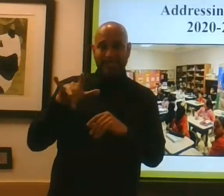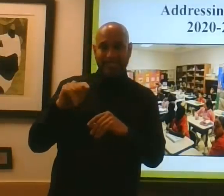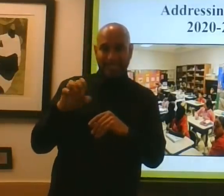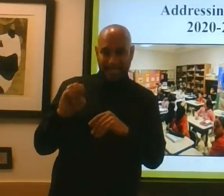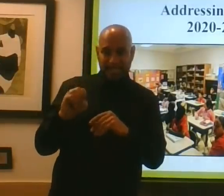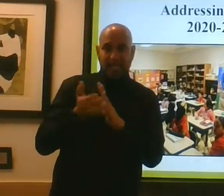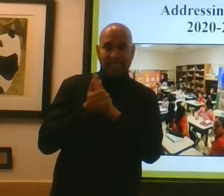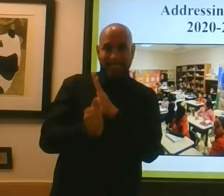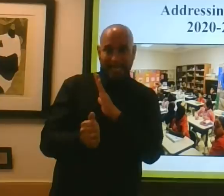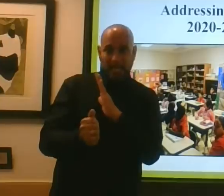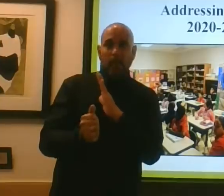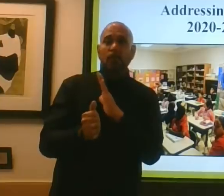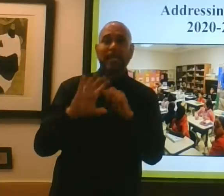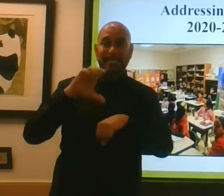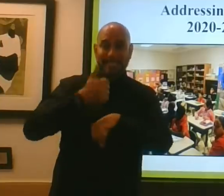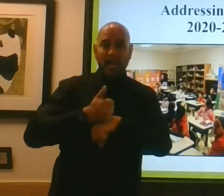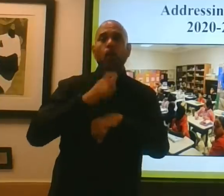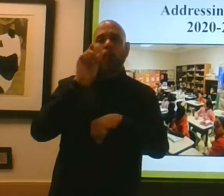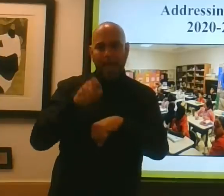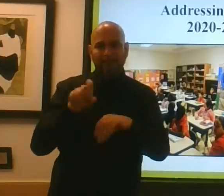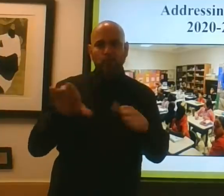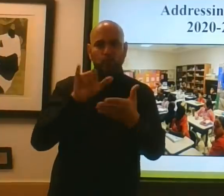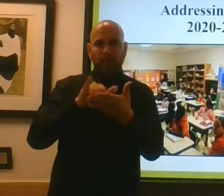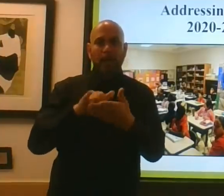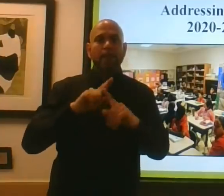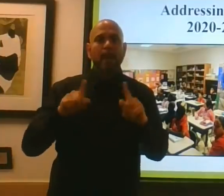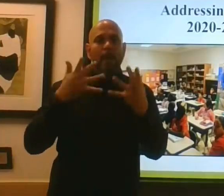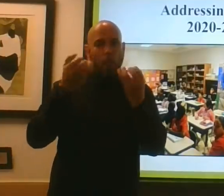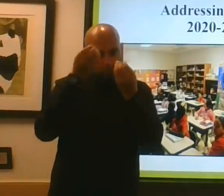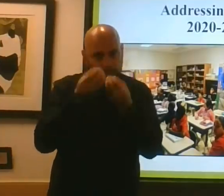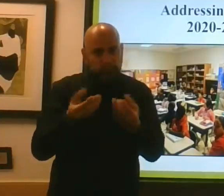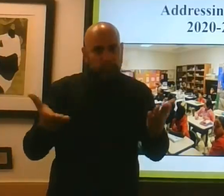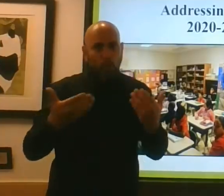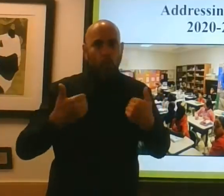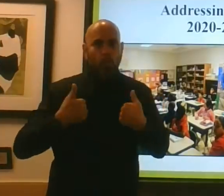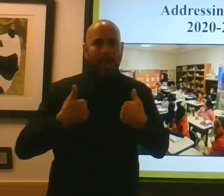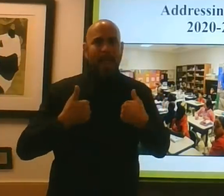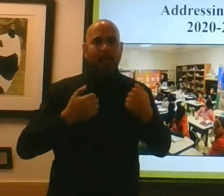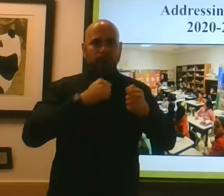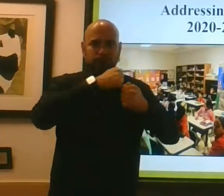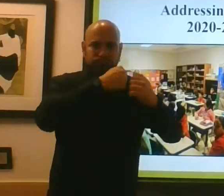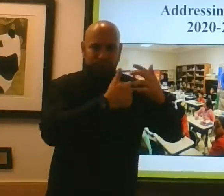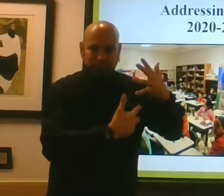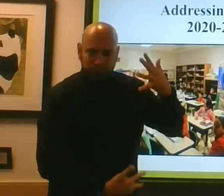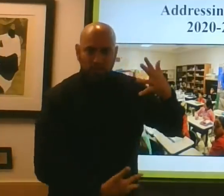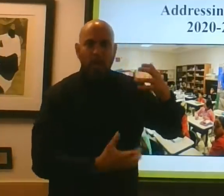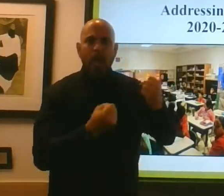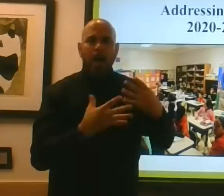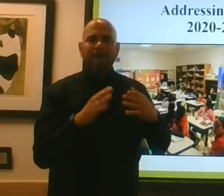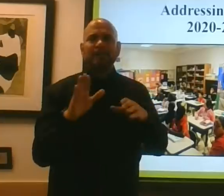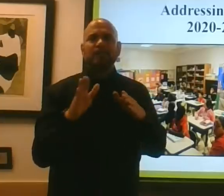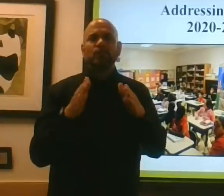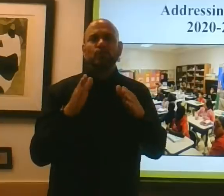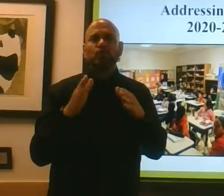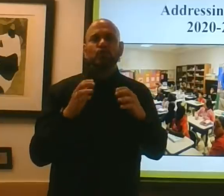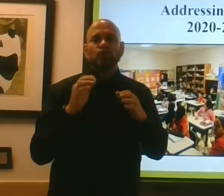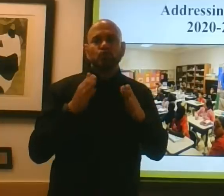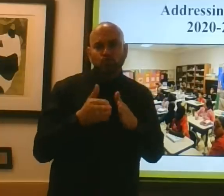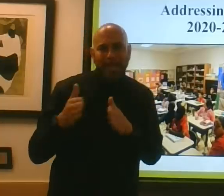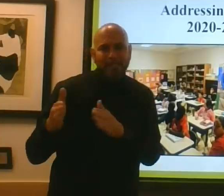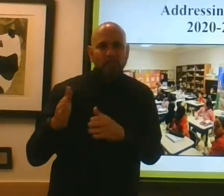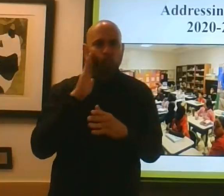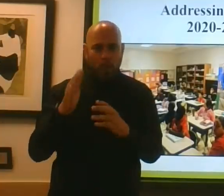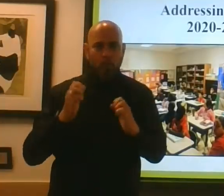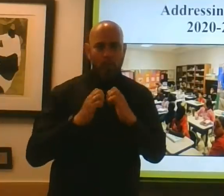we will be doing just that. But I want all of you to know that we have a host of strategies that we will be implementing to